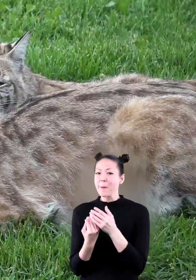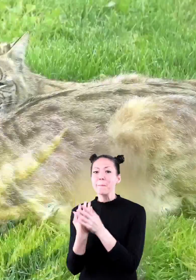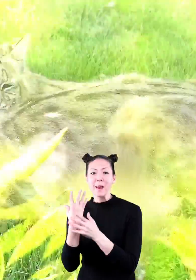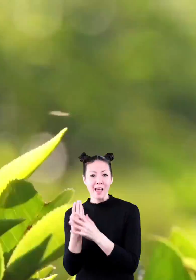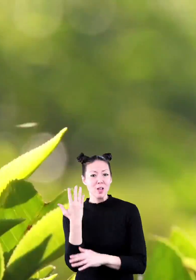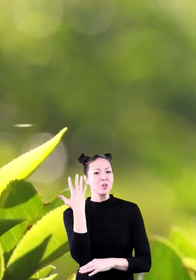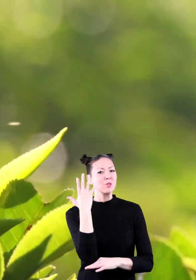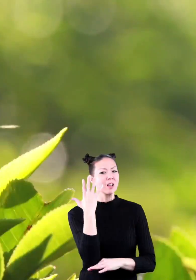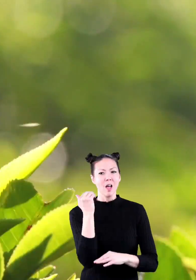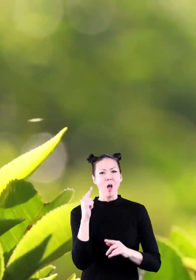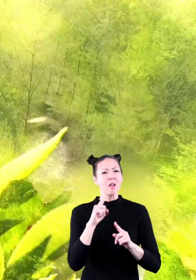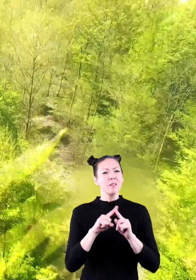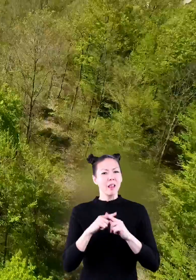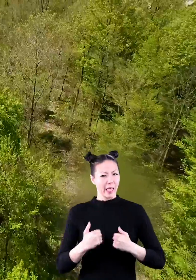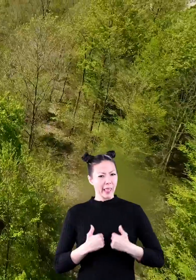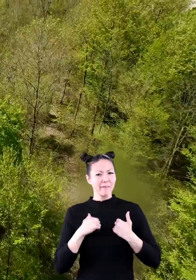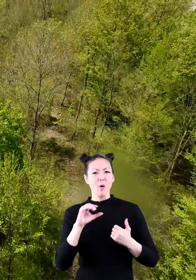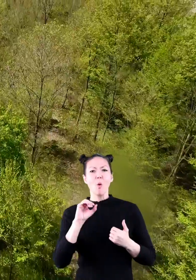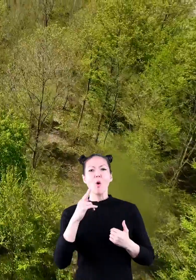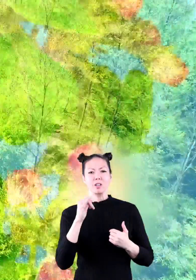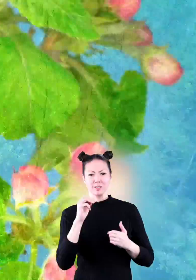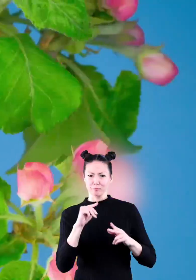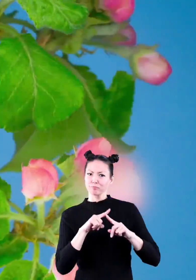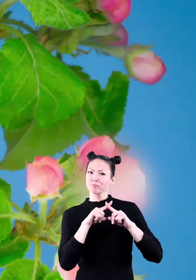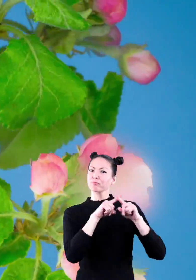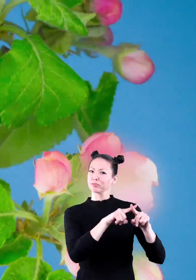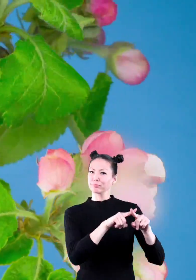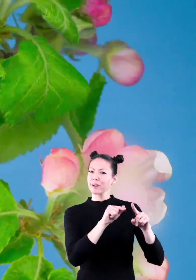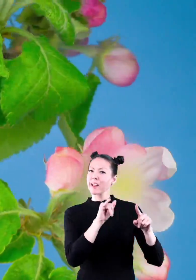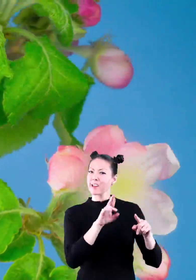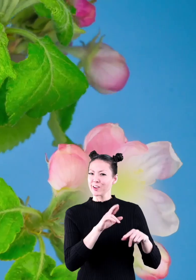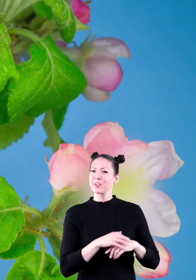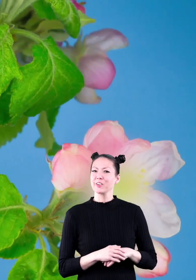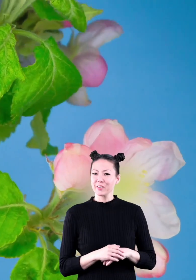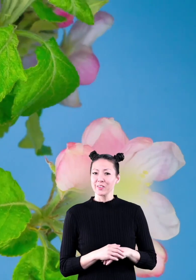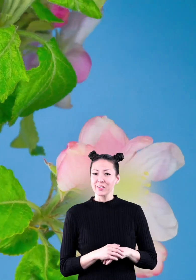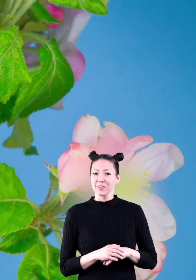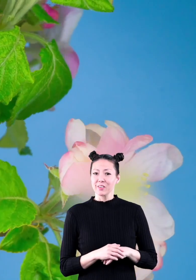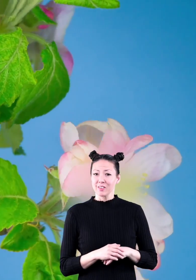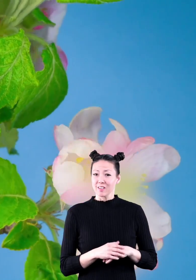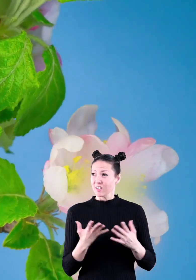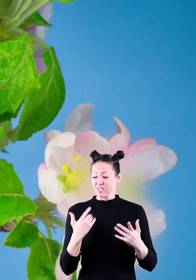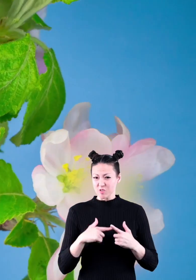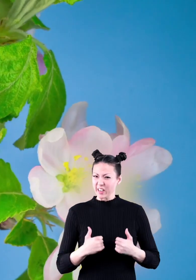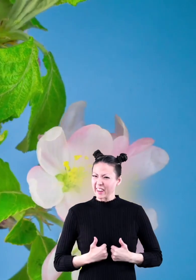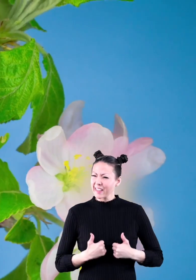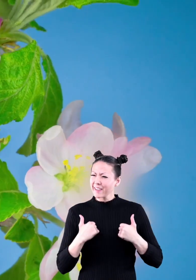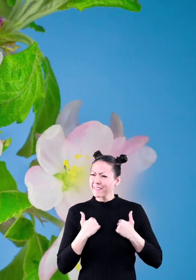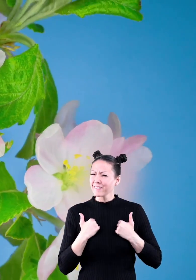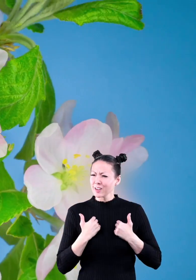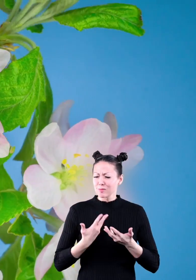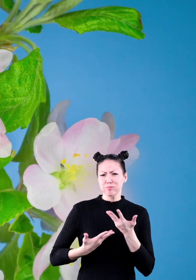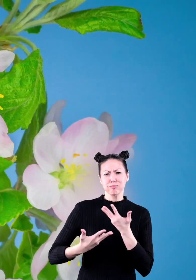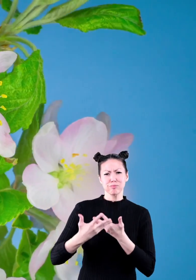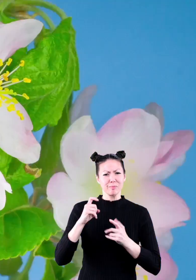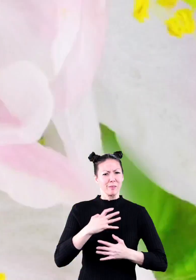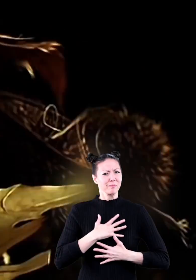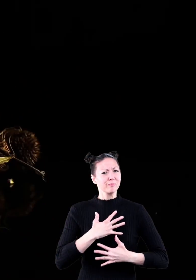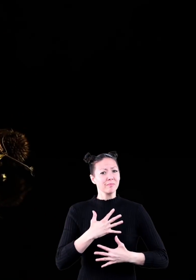plants, trees, and all living organisms use the air around them to live. Without